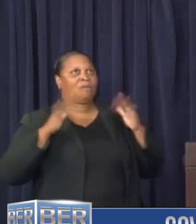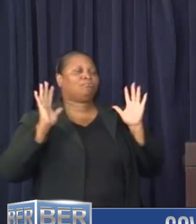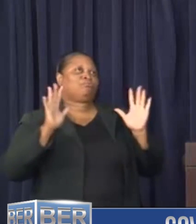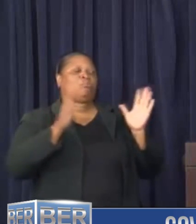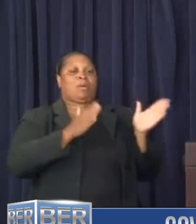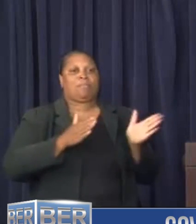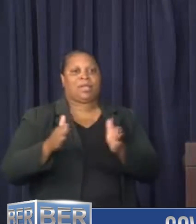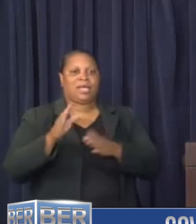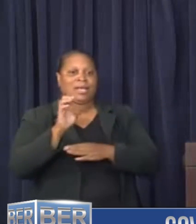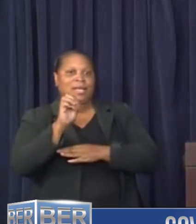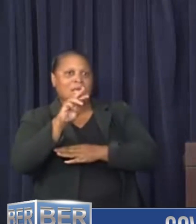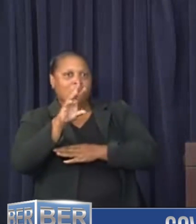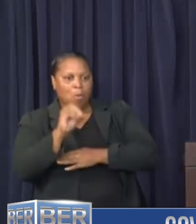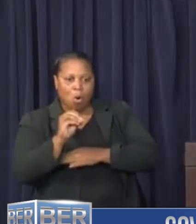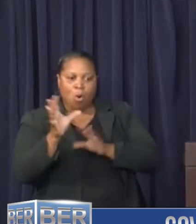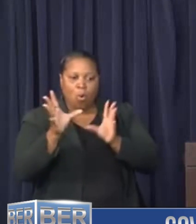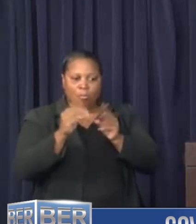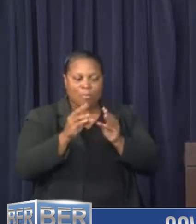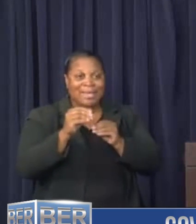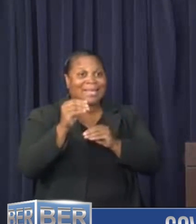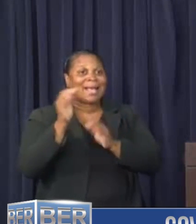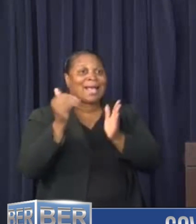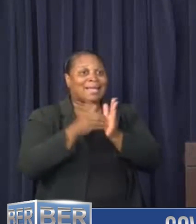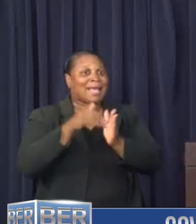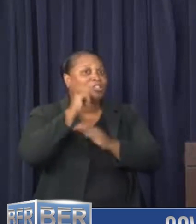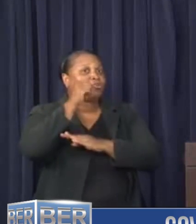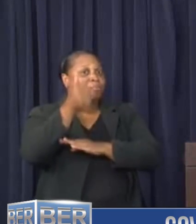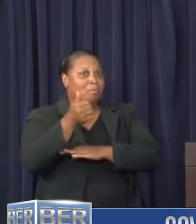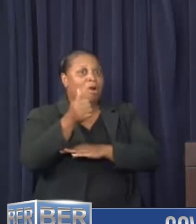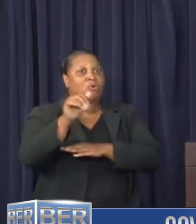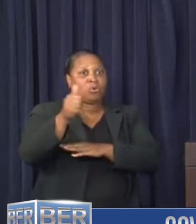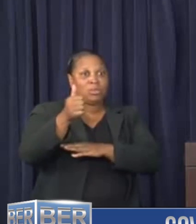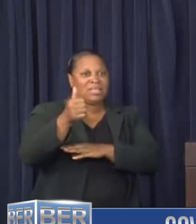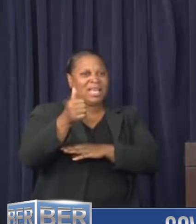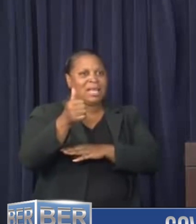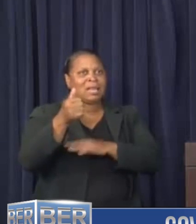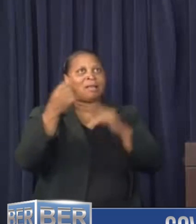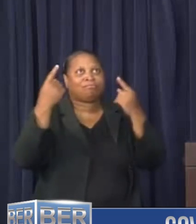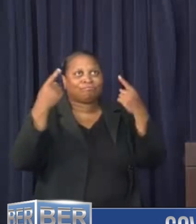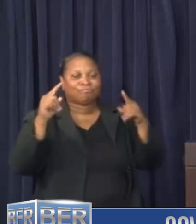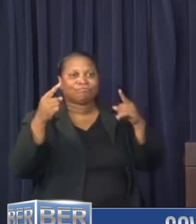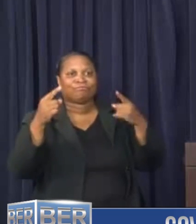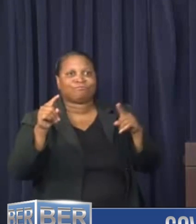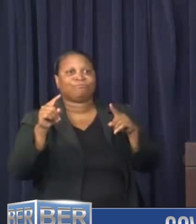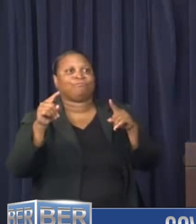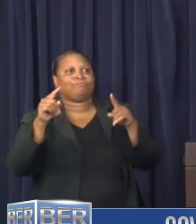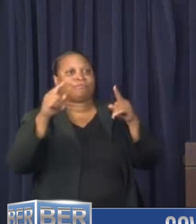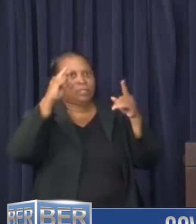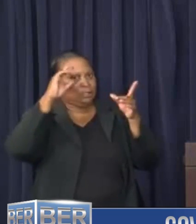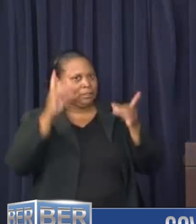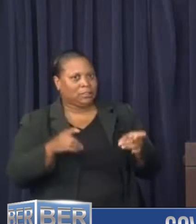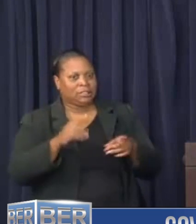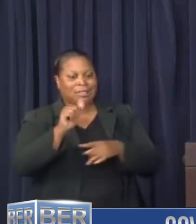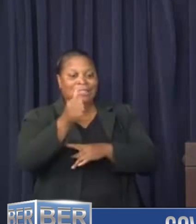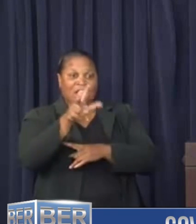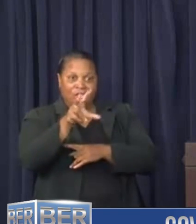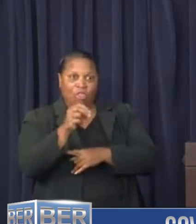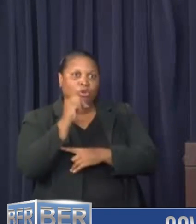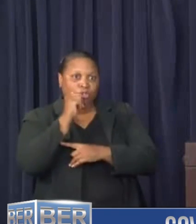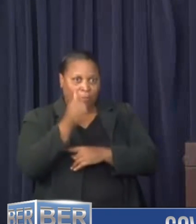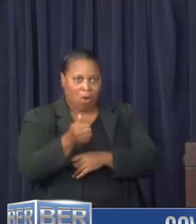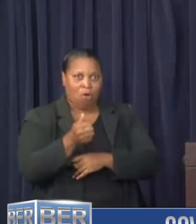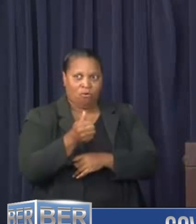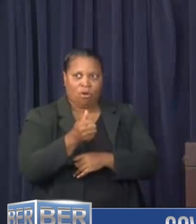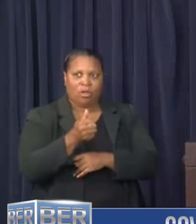EMO will meet again tomorrow morning at 10 o'clock. And we put the last touches on our plan. Again, we will meet here at 1030 tomorrow. And